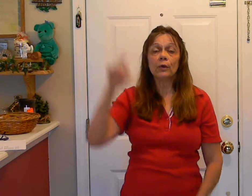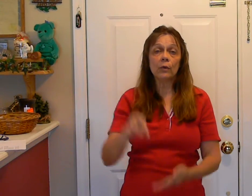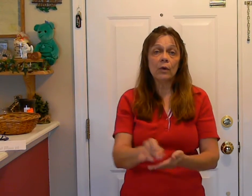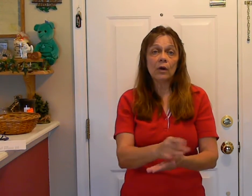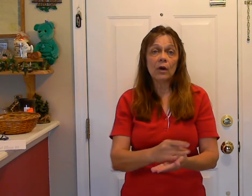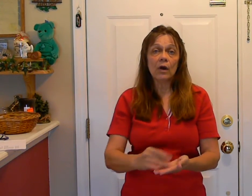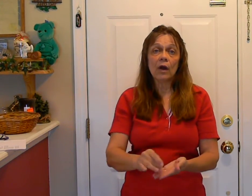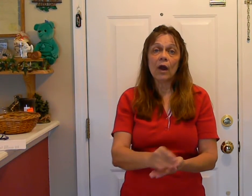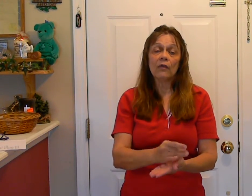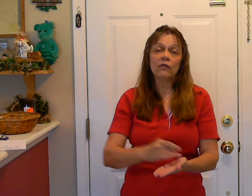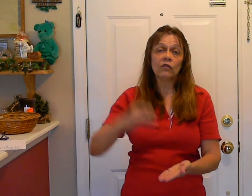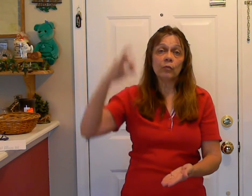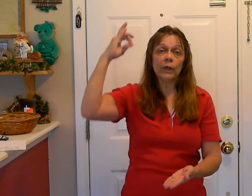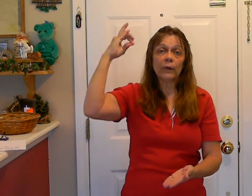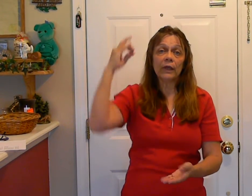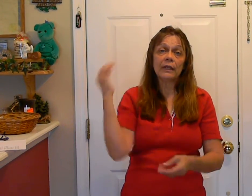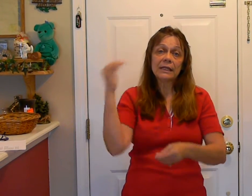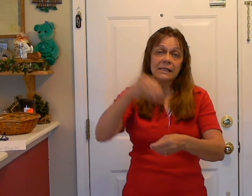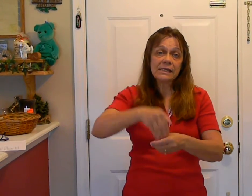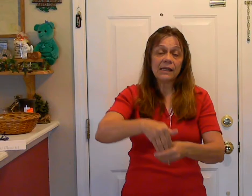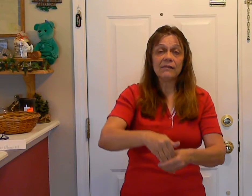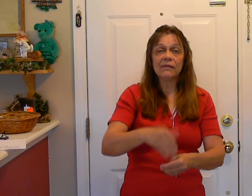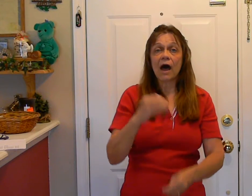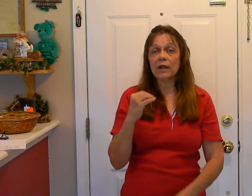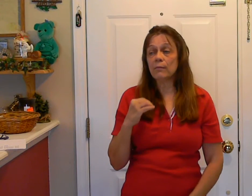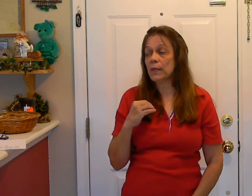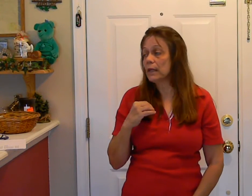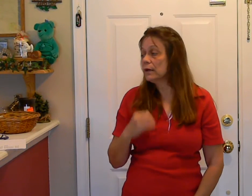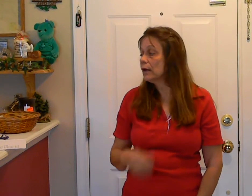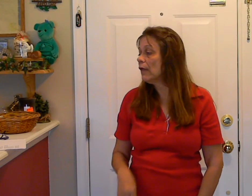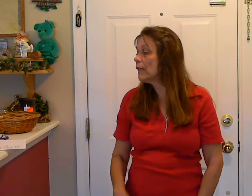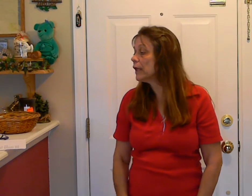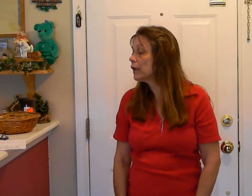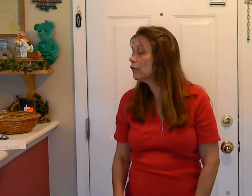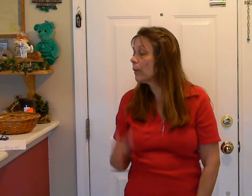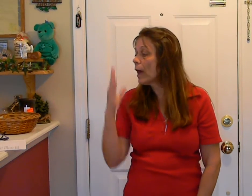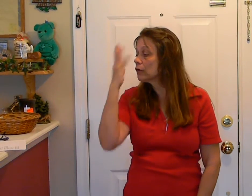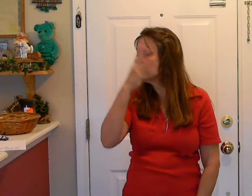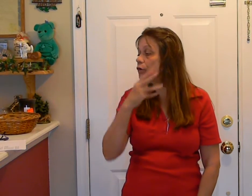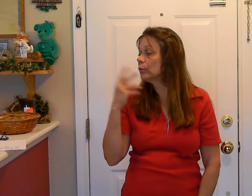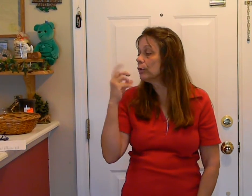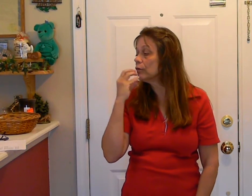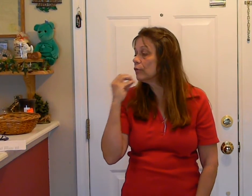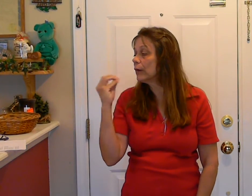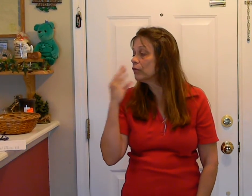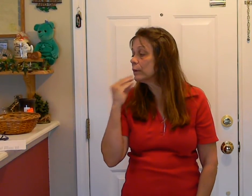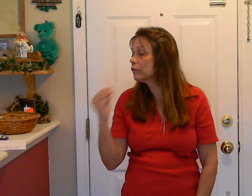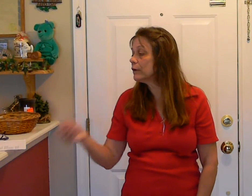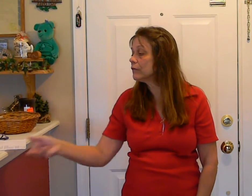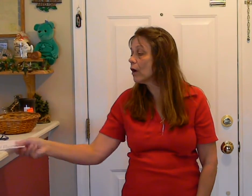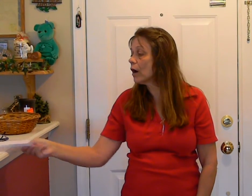are the spirit inside me. And then it goes back to you're beautiful, my sweet, sweet song.